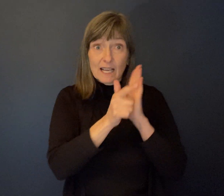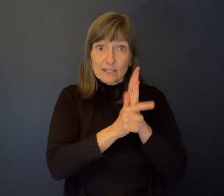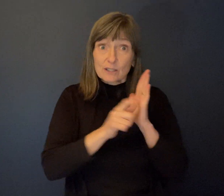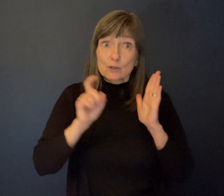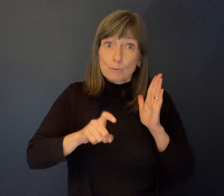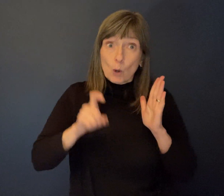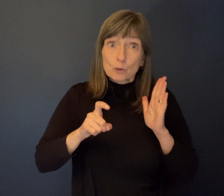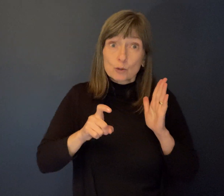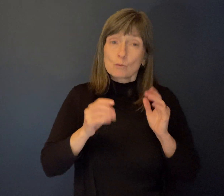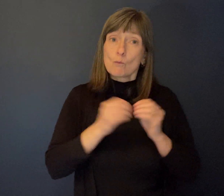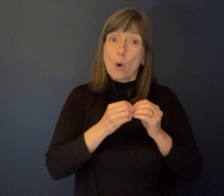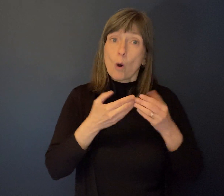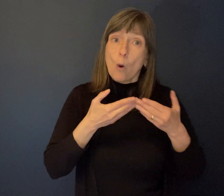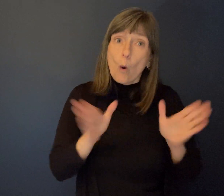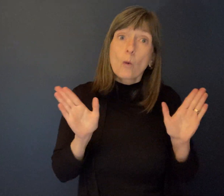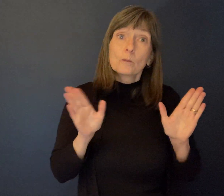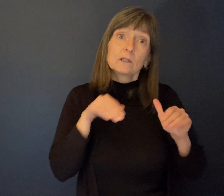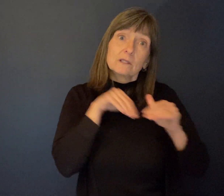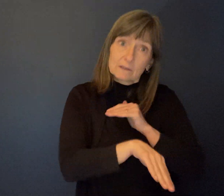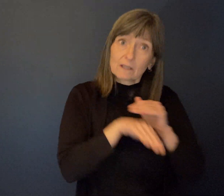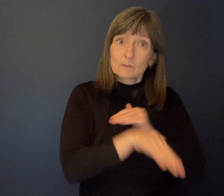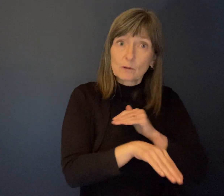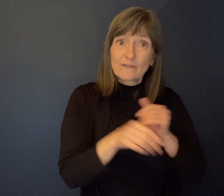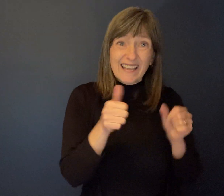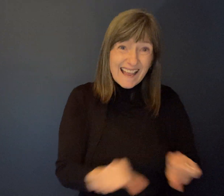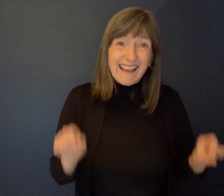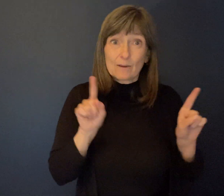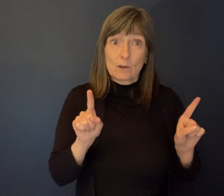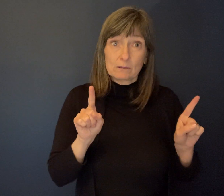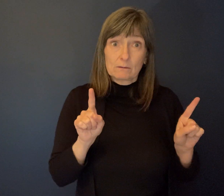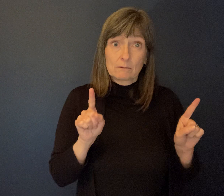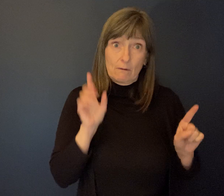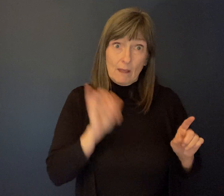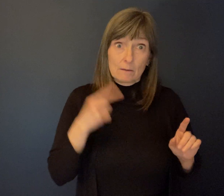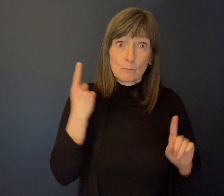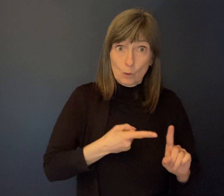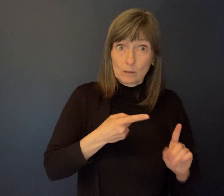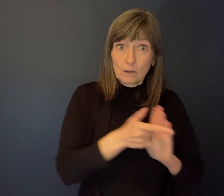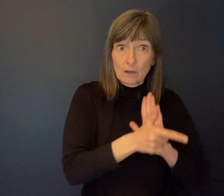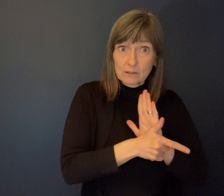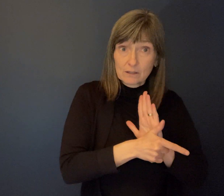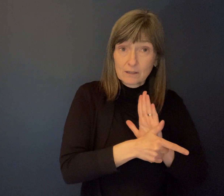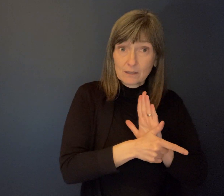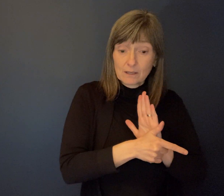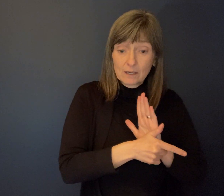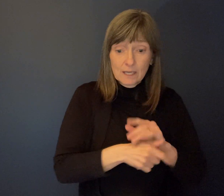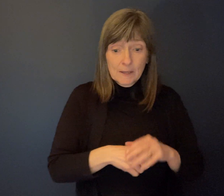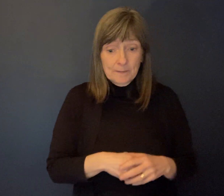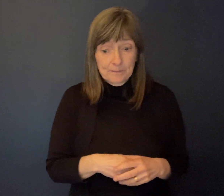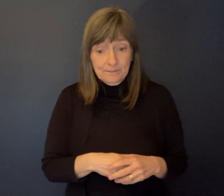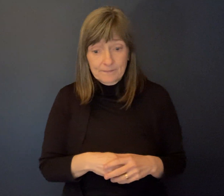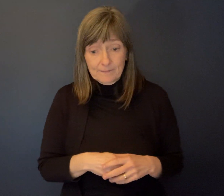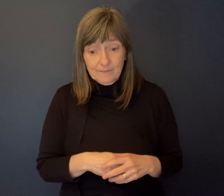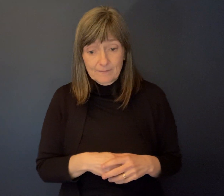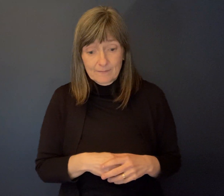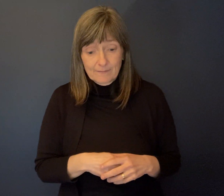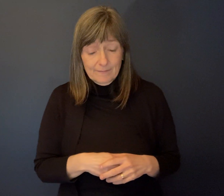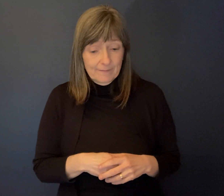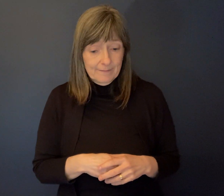create an environment that anyone could use. We're well into 30 plus